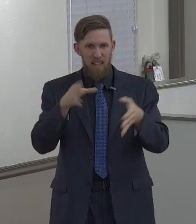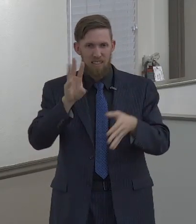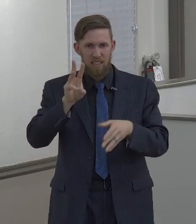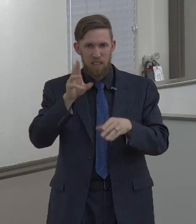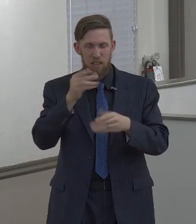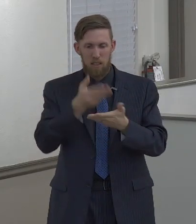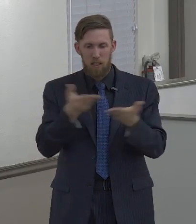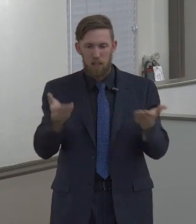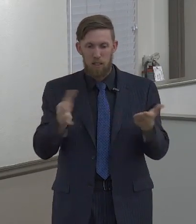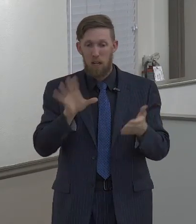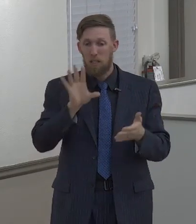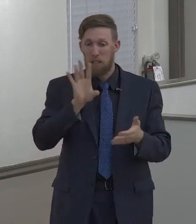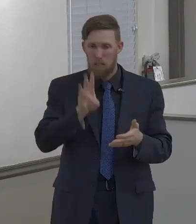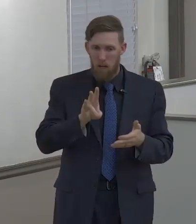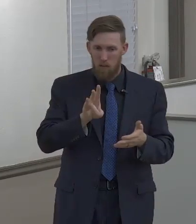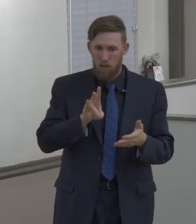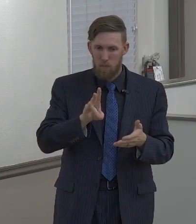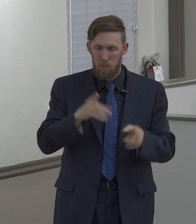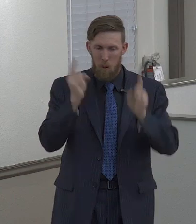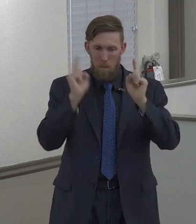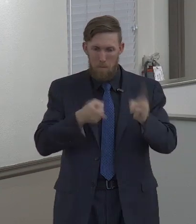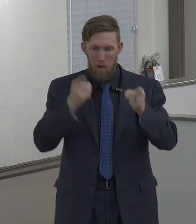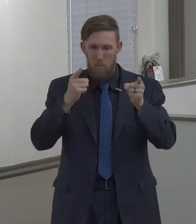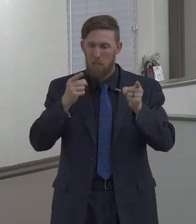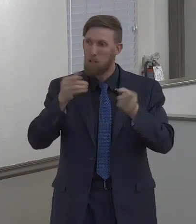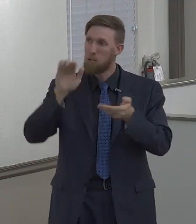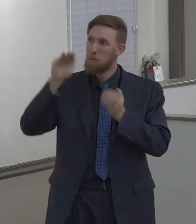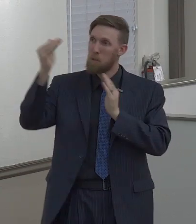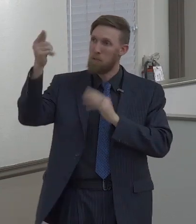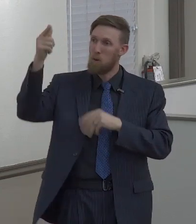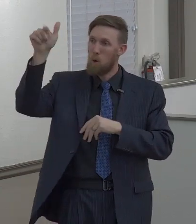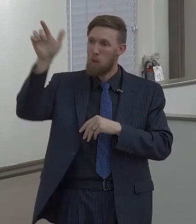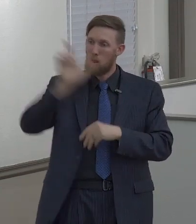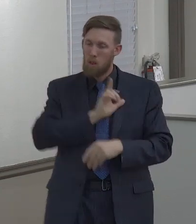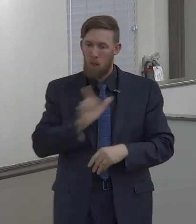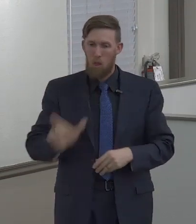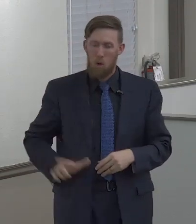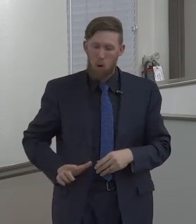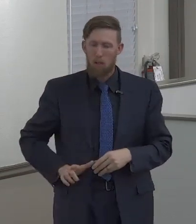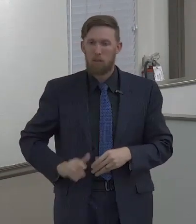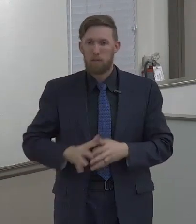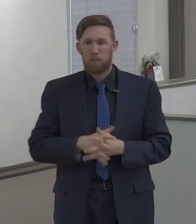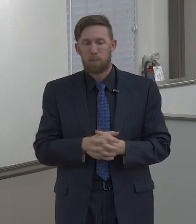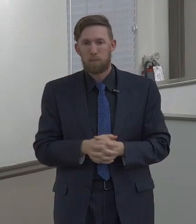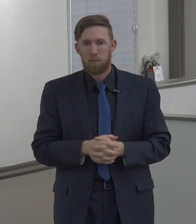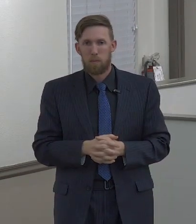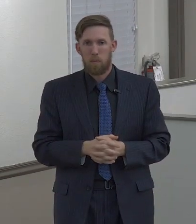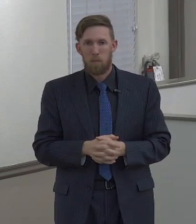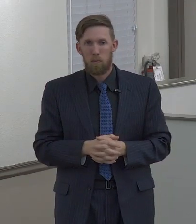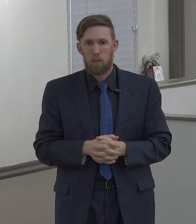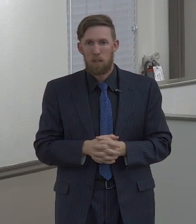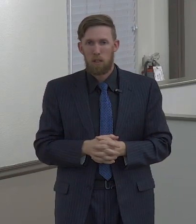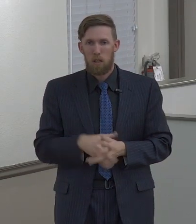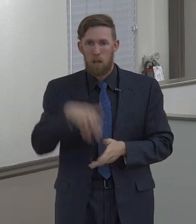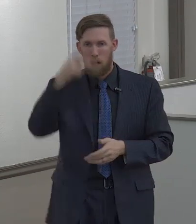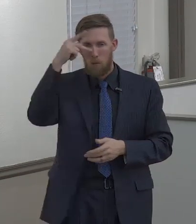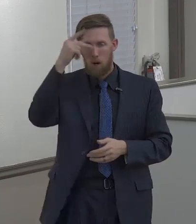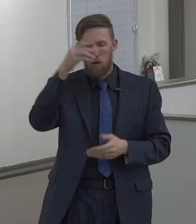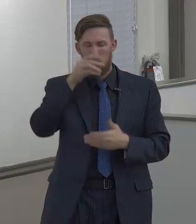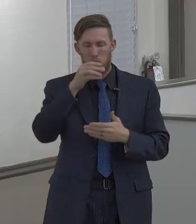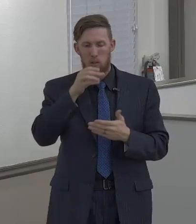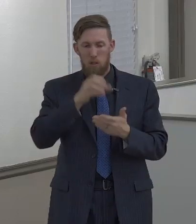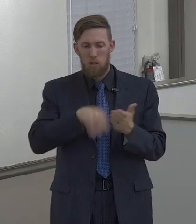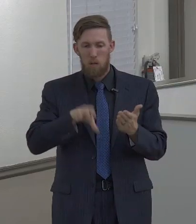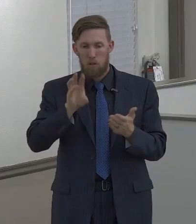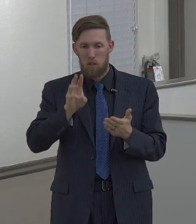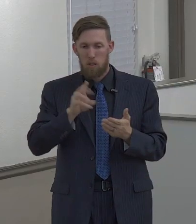things does God hate, yea, seven are an abomination unto the Lord. And the seventh thing that is listed